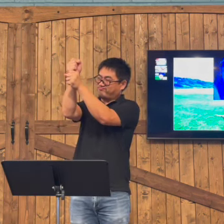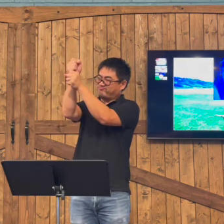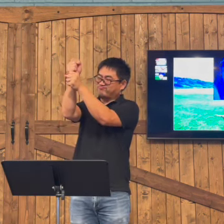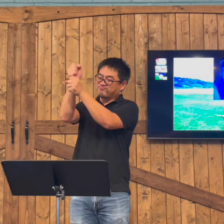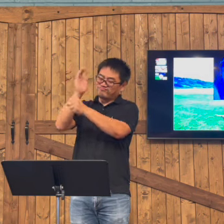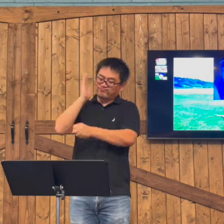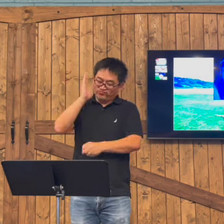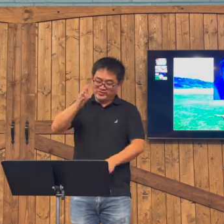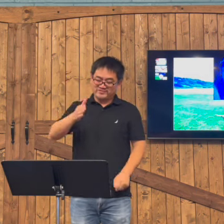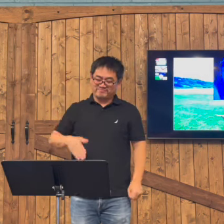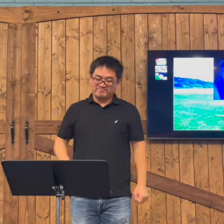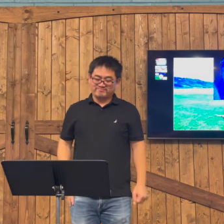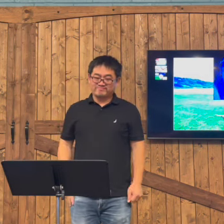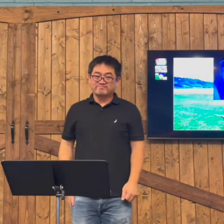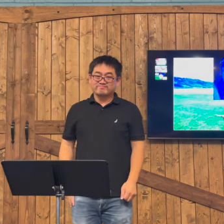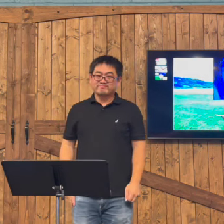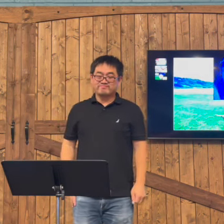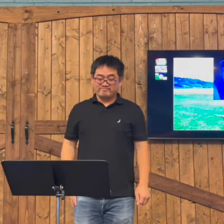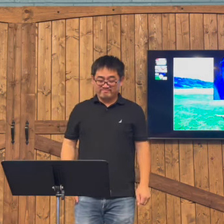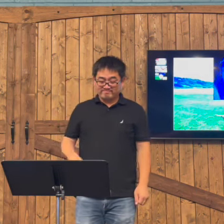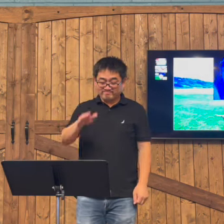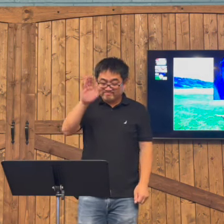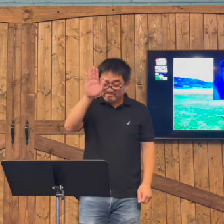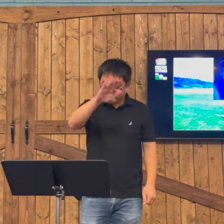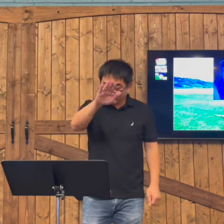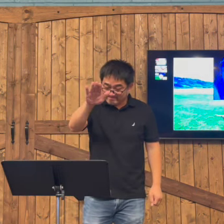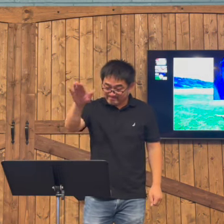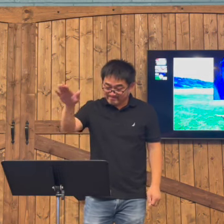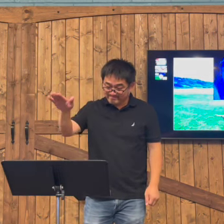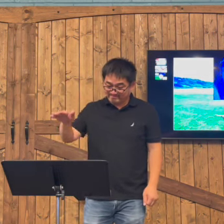serving. And that you will be able to trust me.